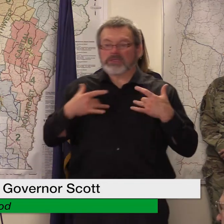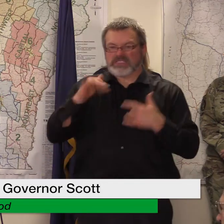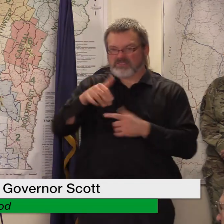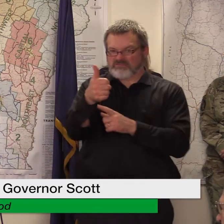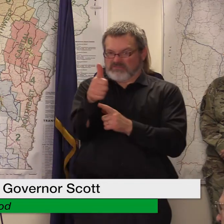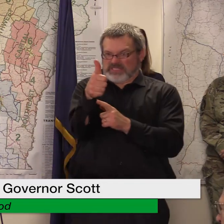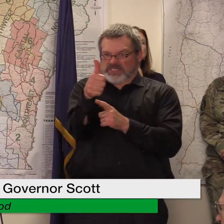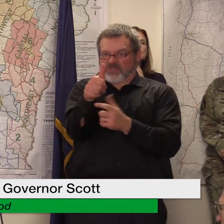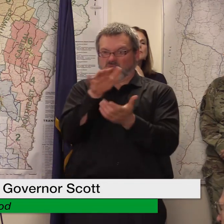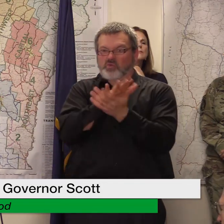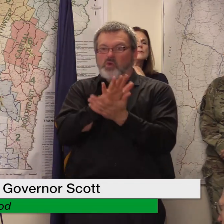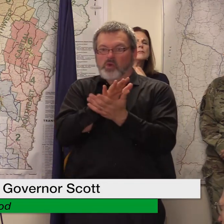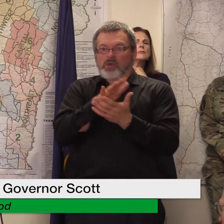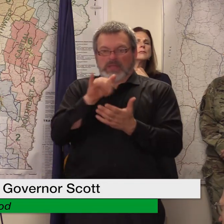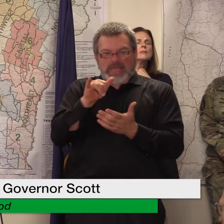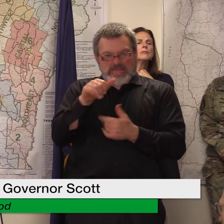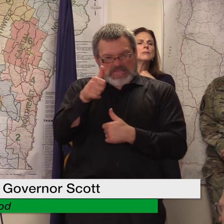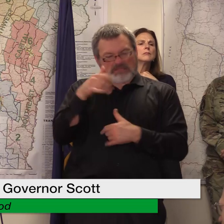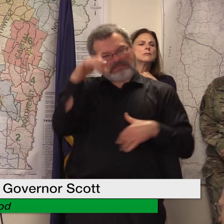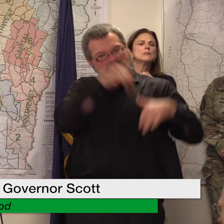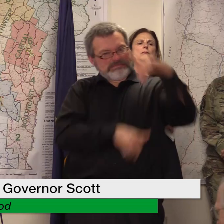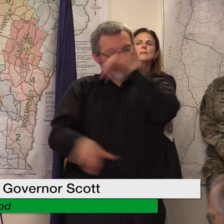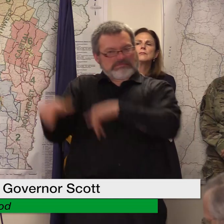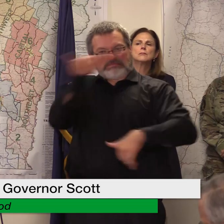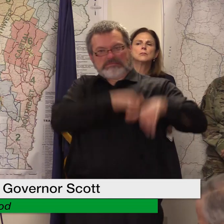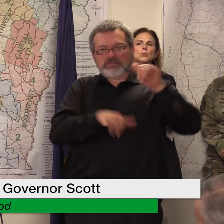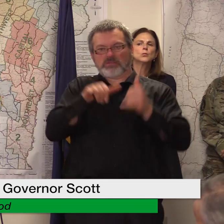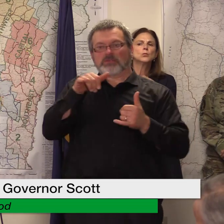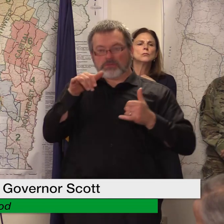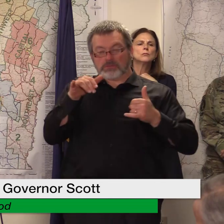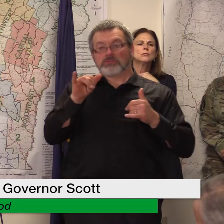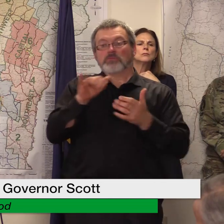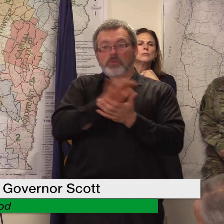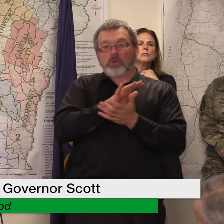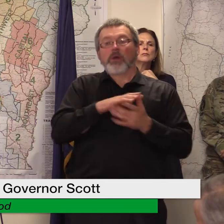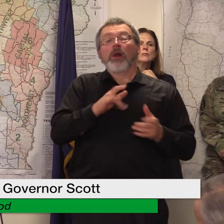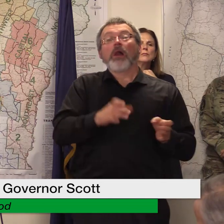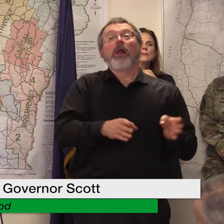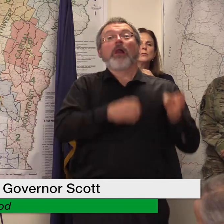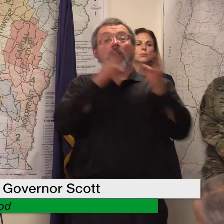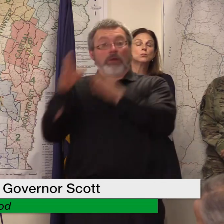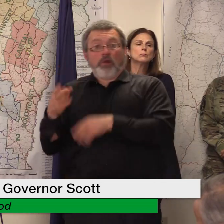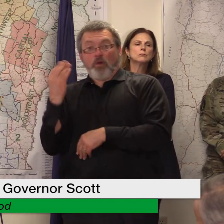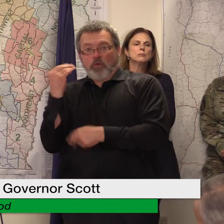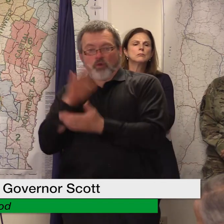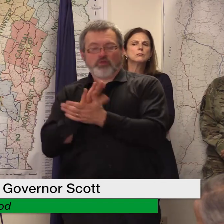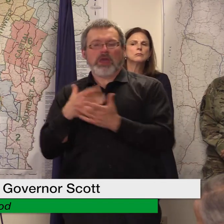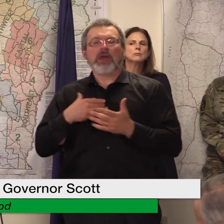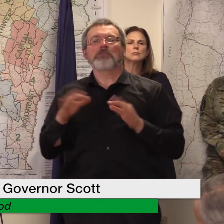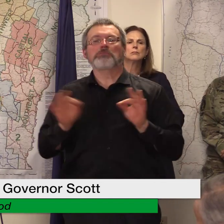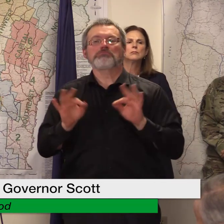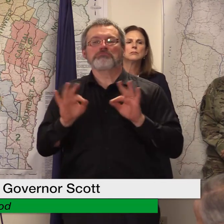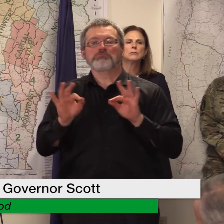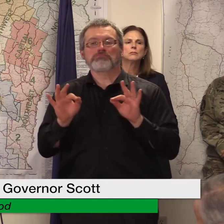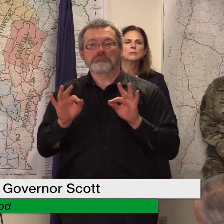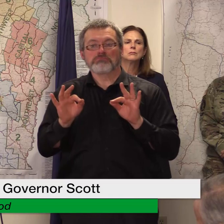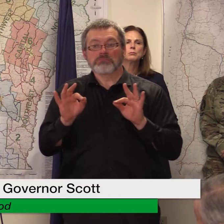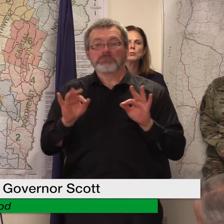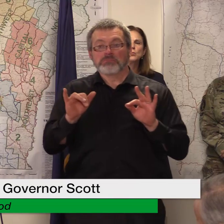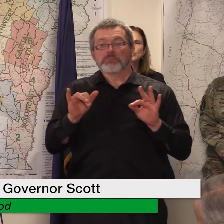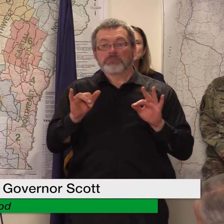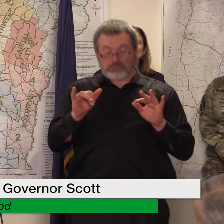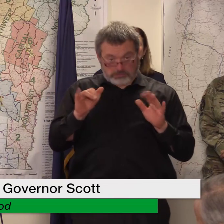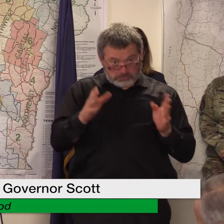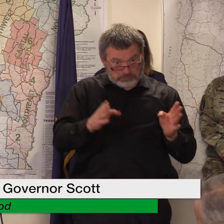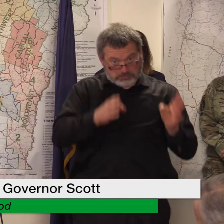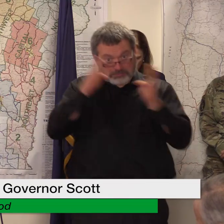now reported major damage 14 schools that have reported minor damage and 95 that have reported no damage